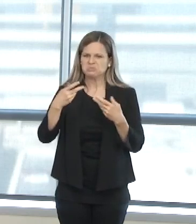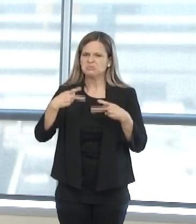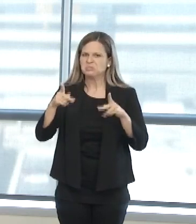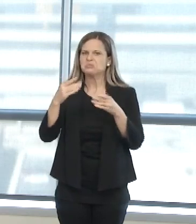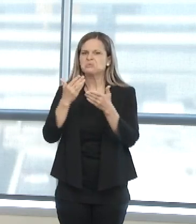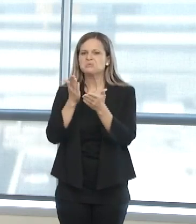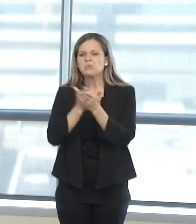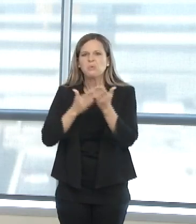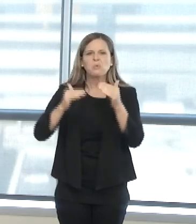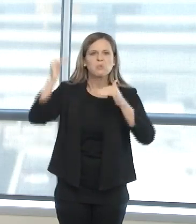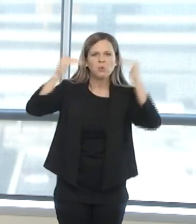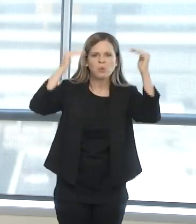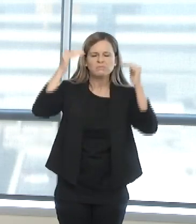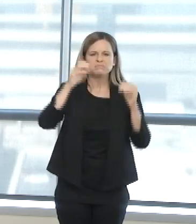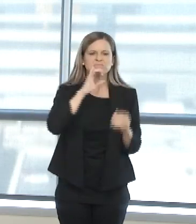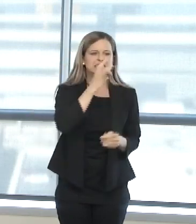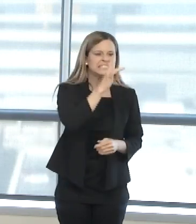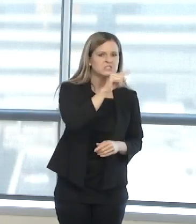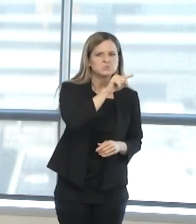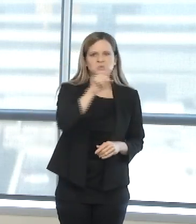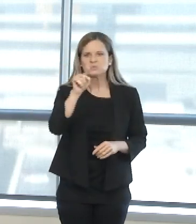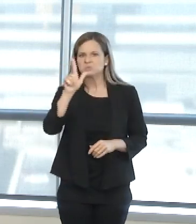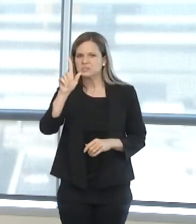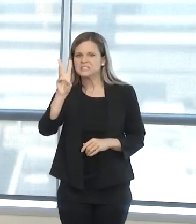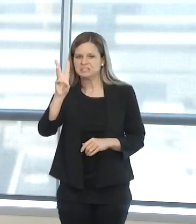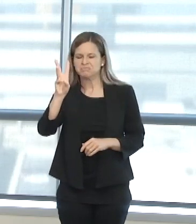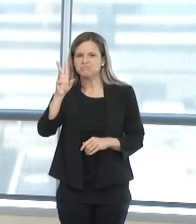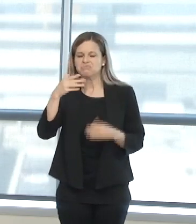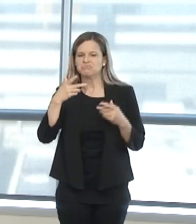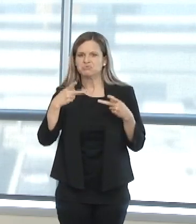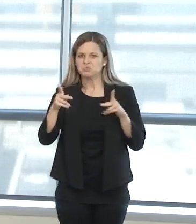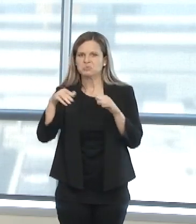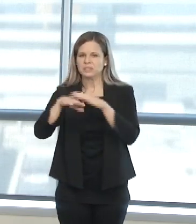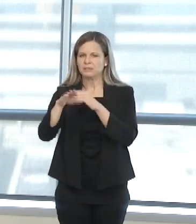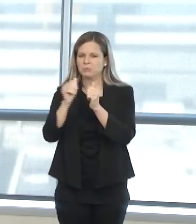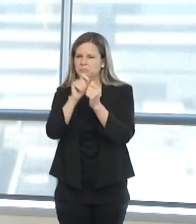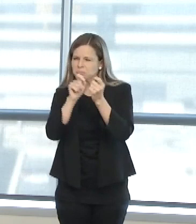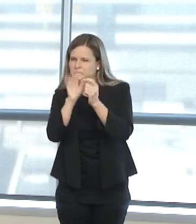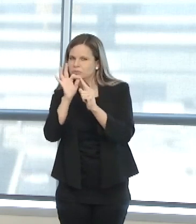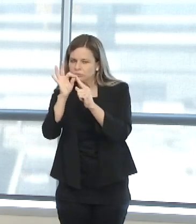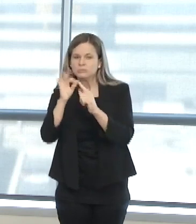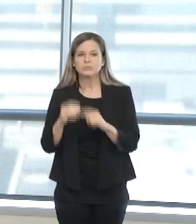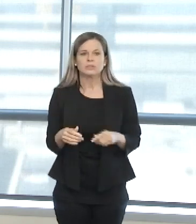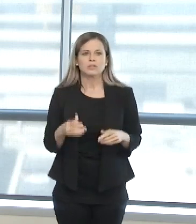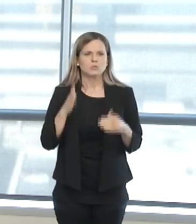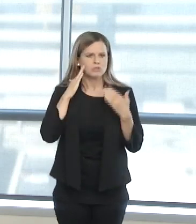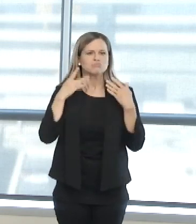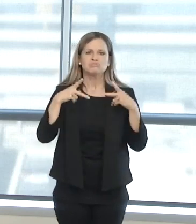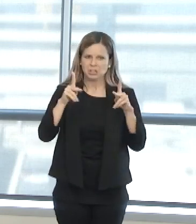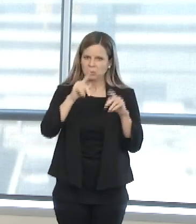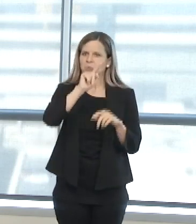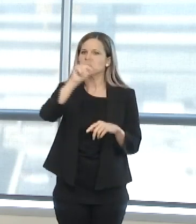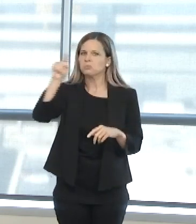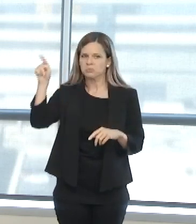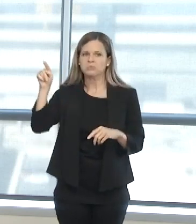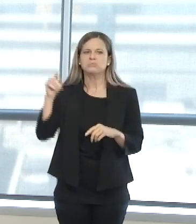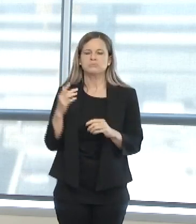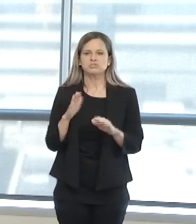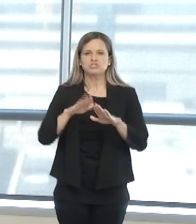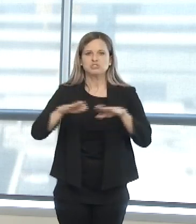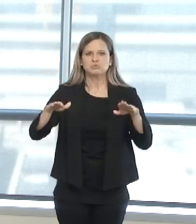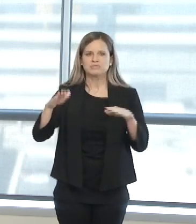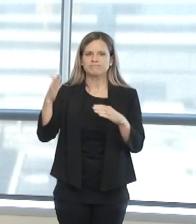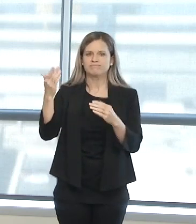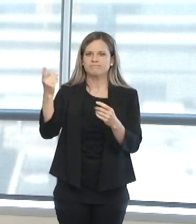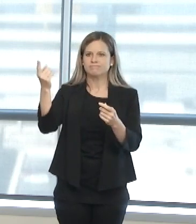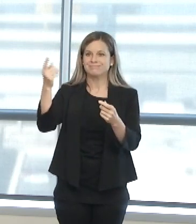patient transfers from other Oklahoma hospitals in order to open up capacity for critical care beds across the region and within OU Medical